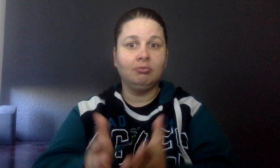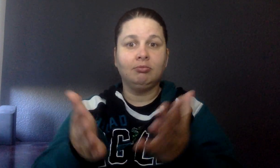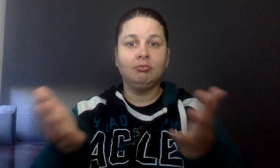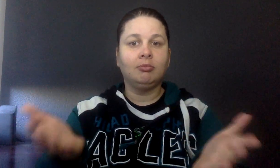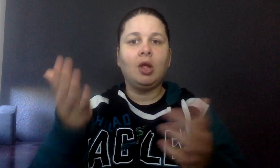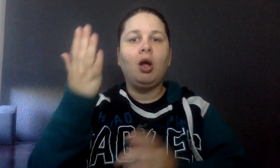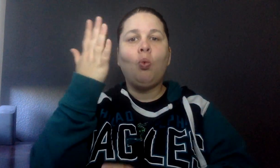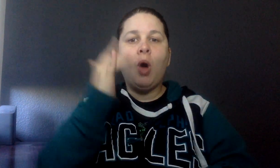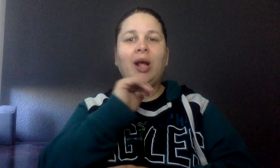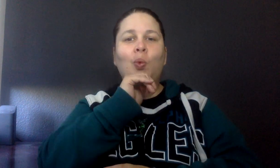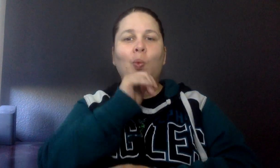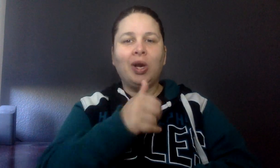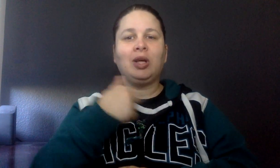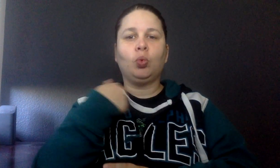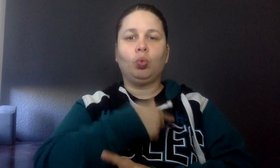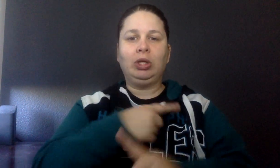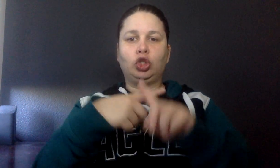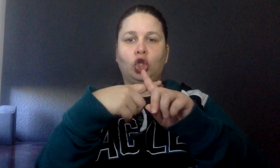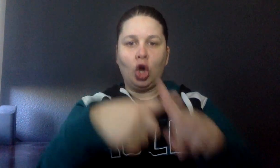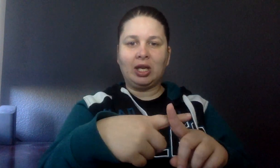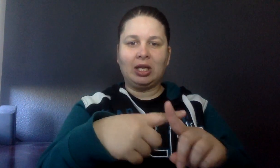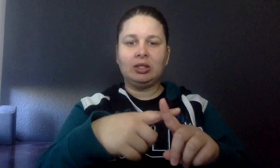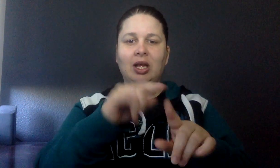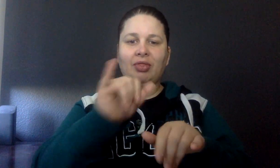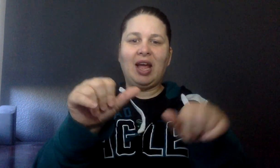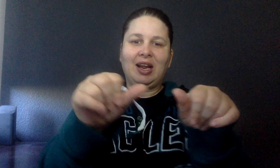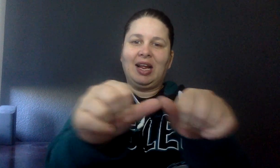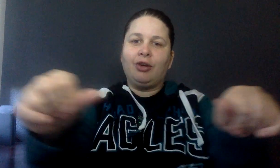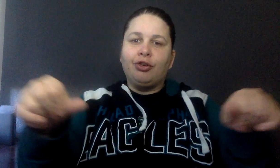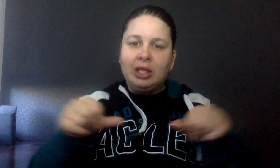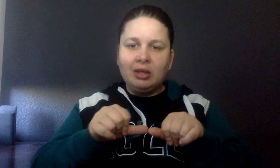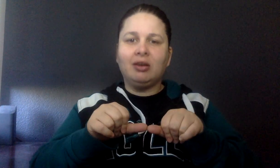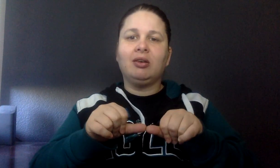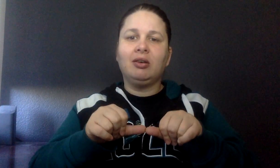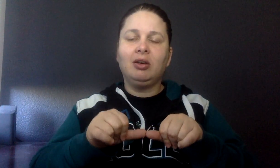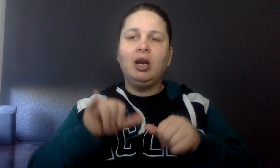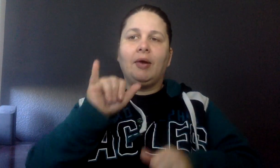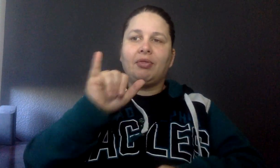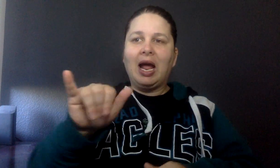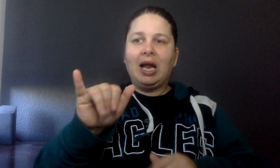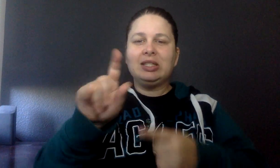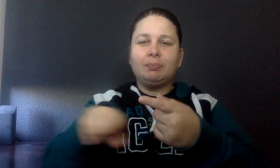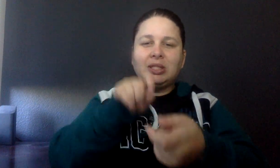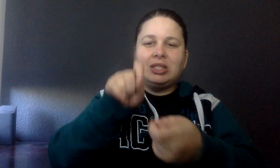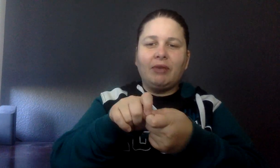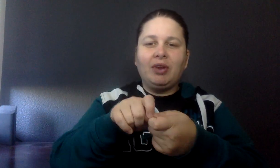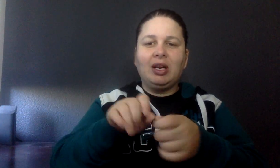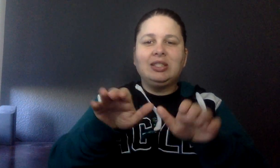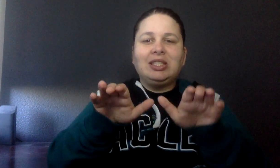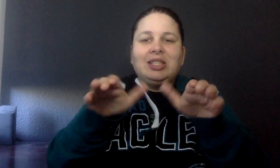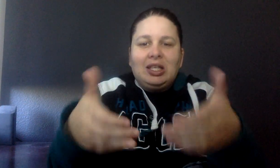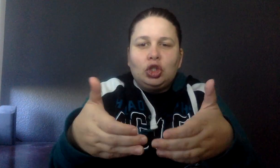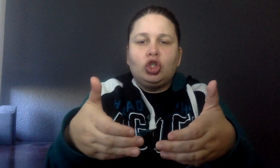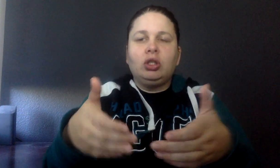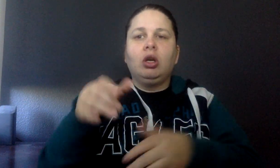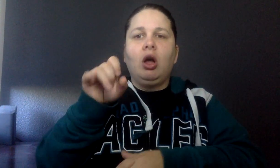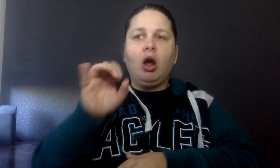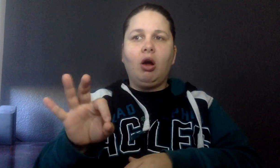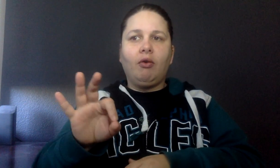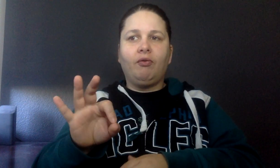Why would it be tricky? That area, that specific section of